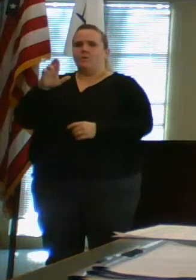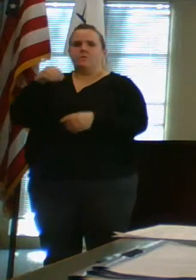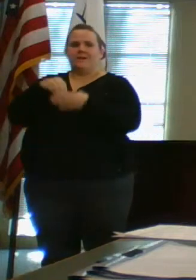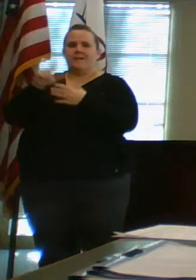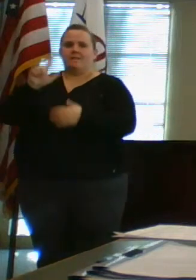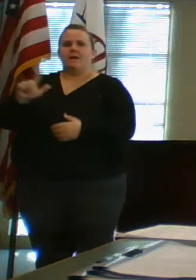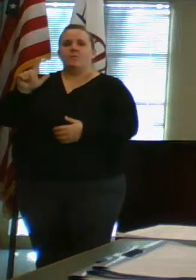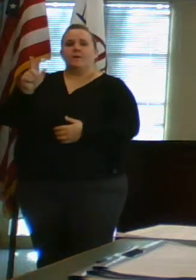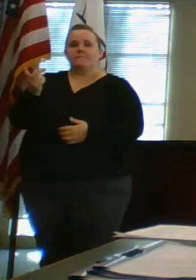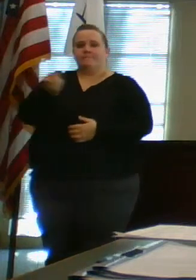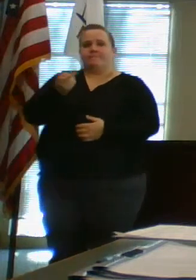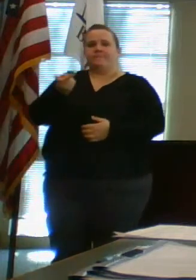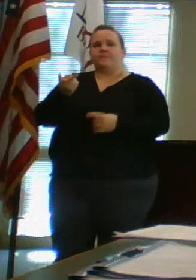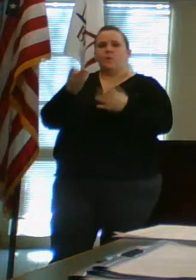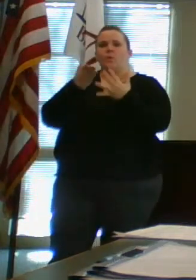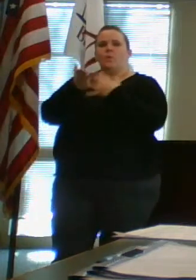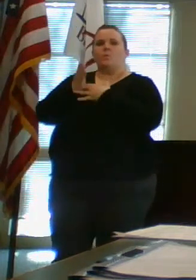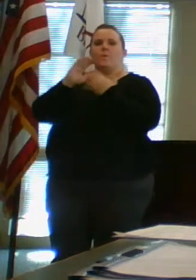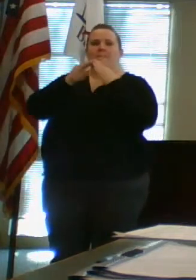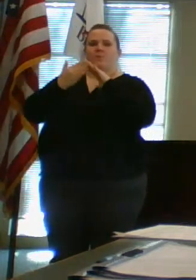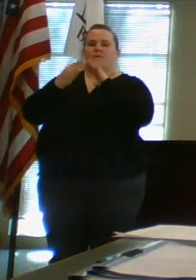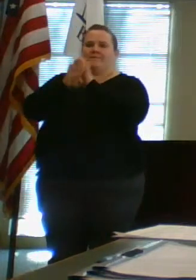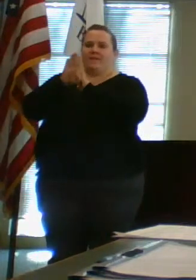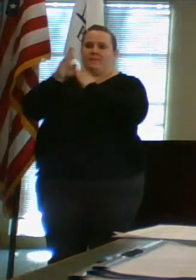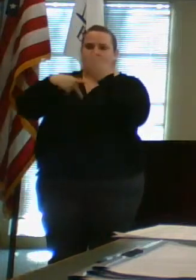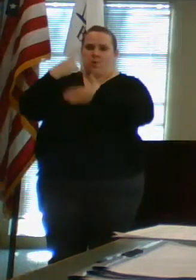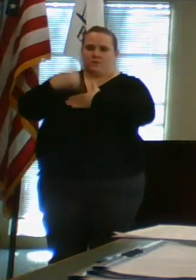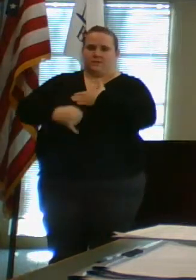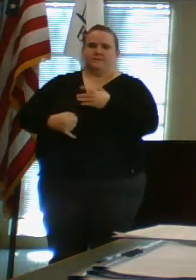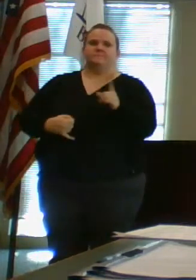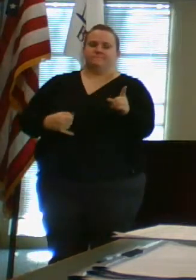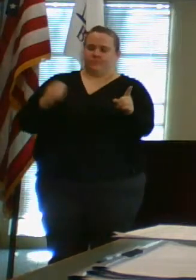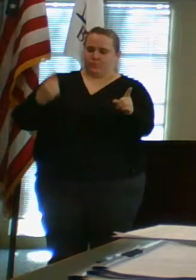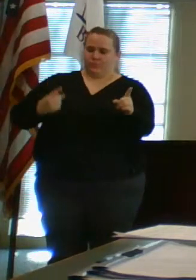I agree that those are through our community development projects. Yes.